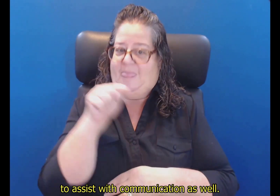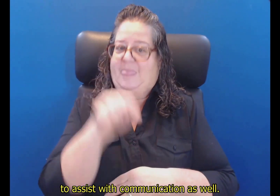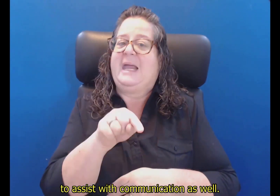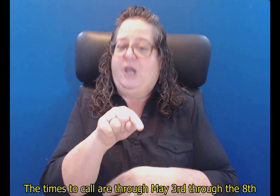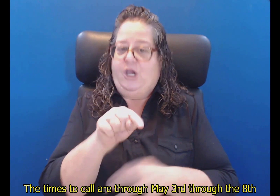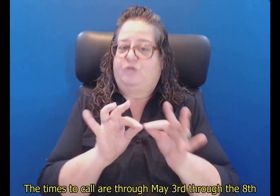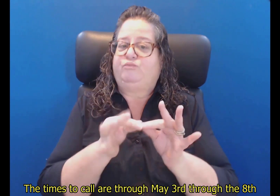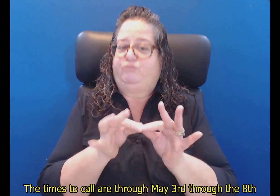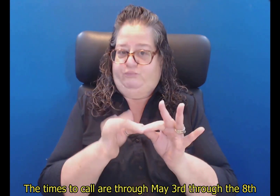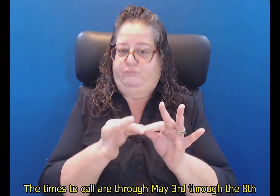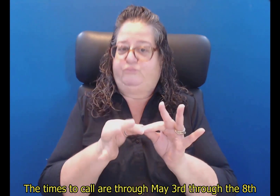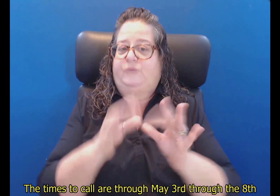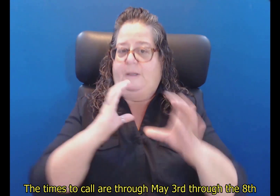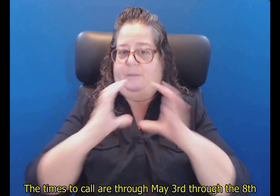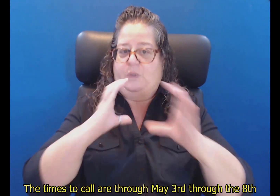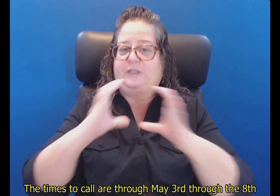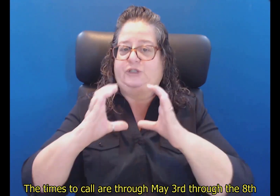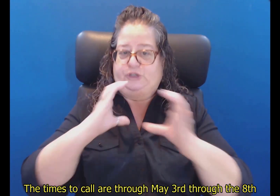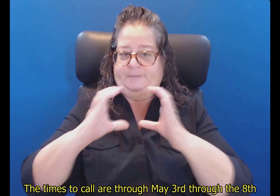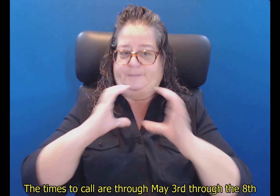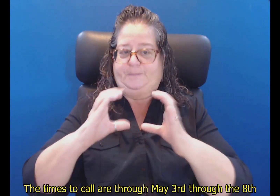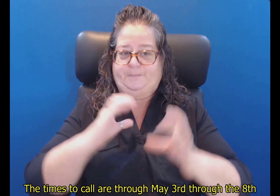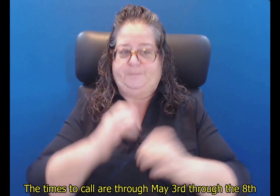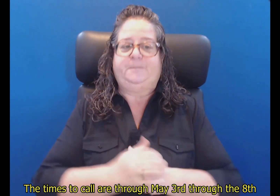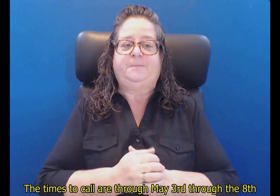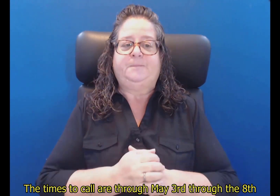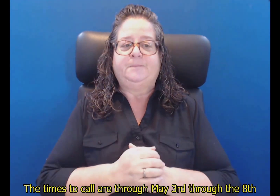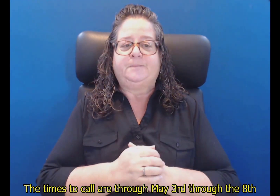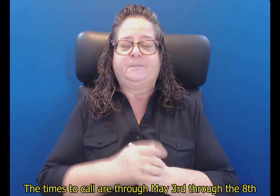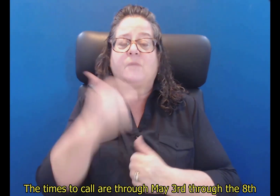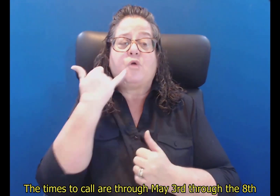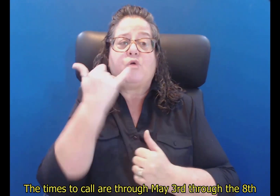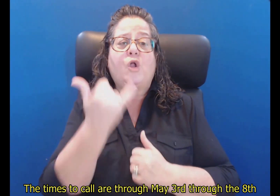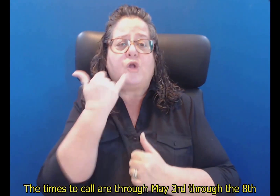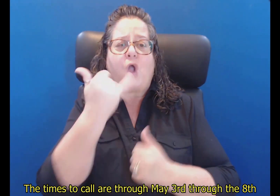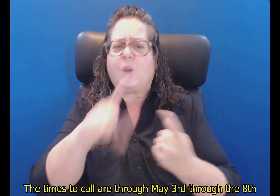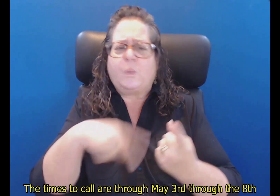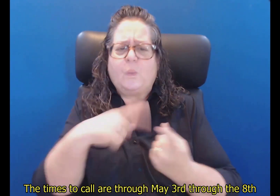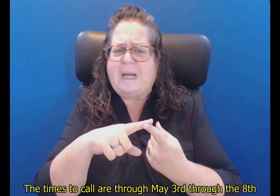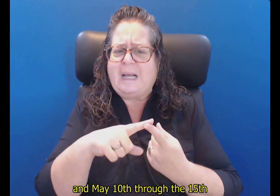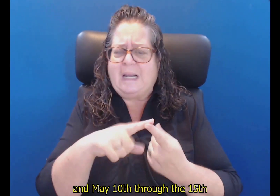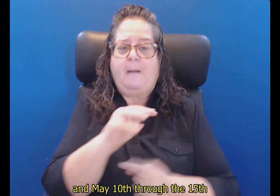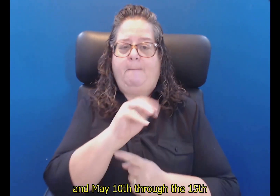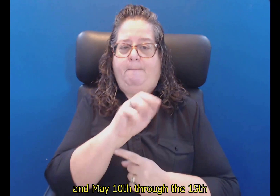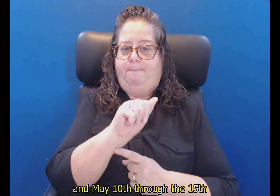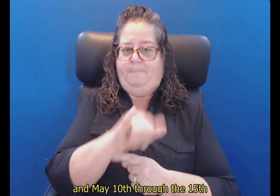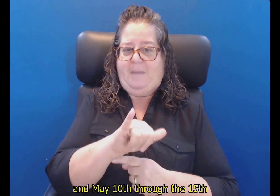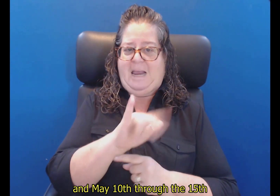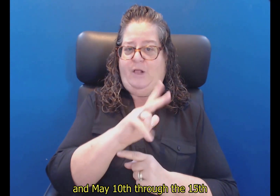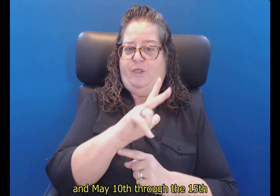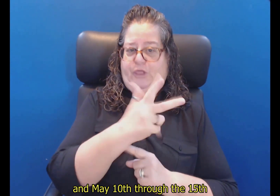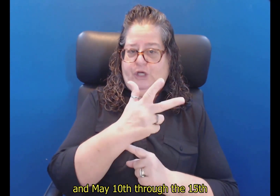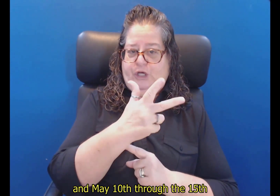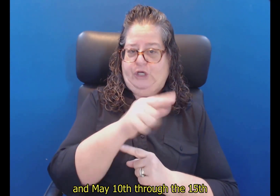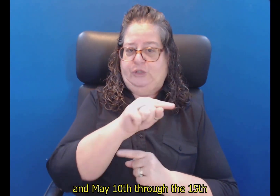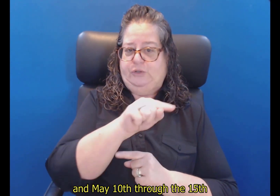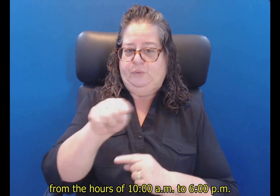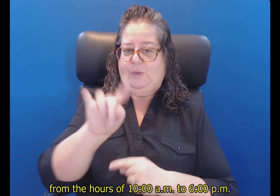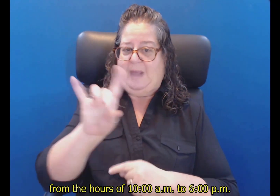The times to call are through May 3rd through the 8th and May 10th through the 15th from the hours of